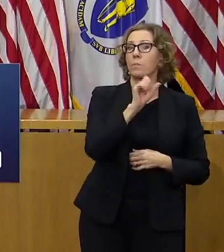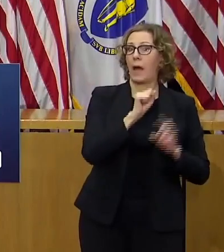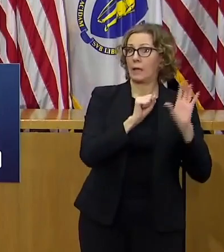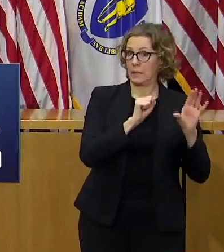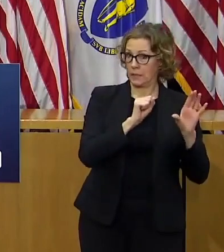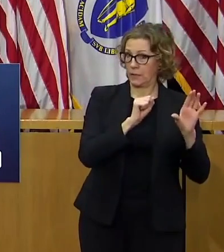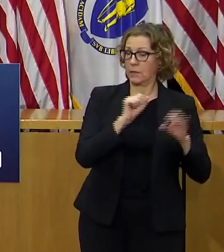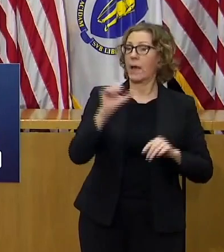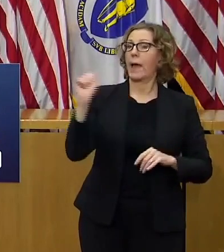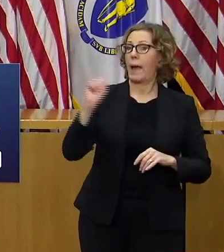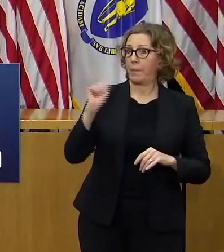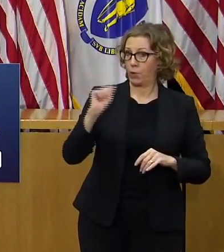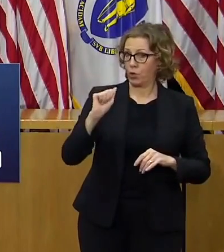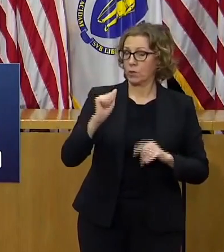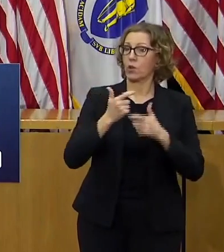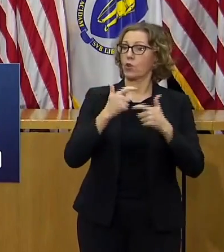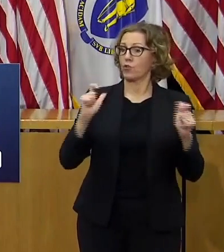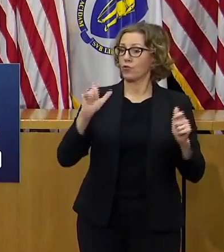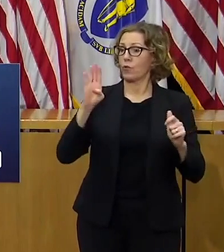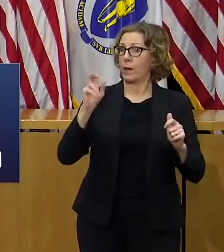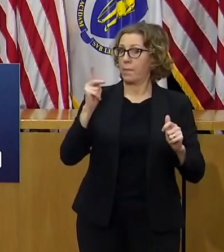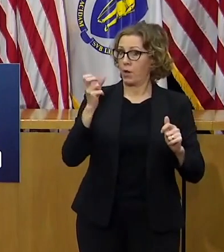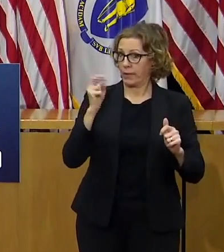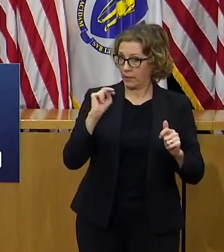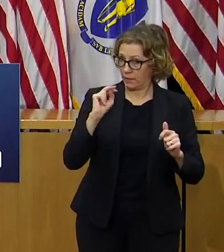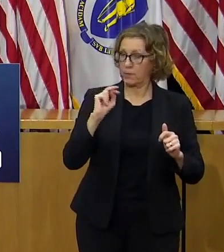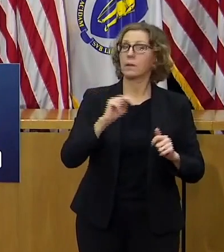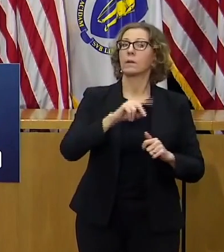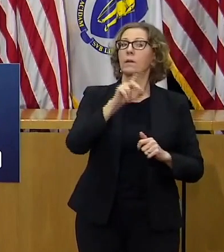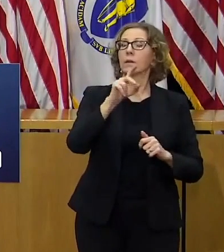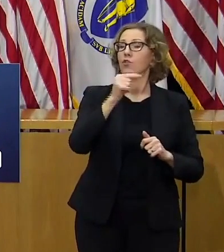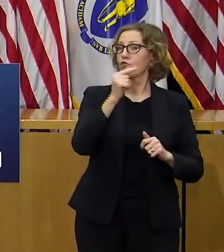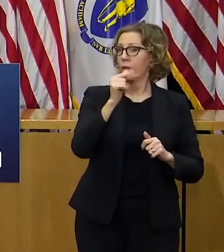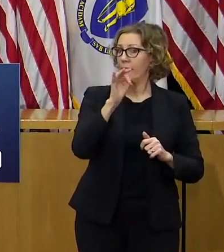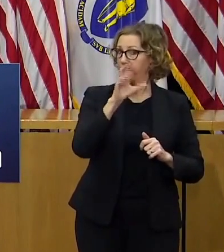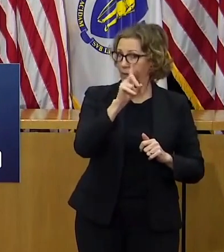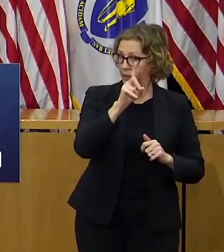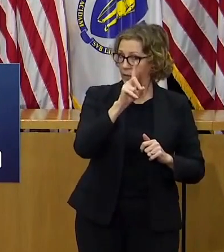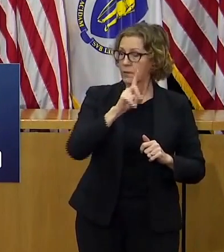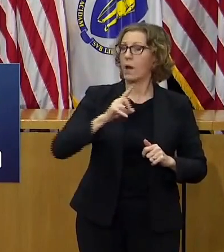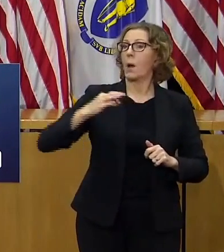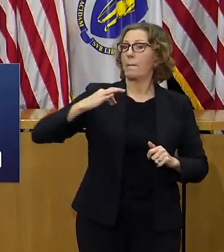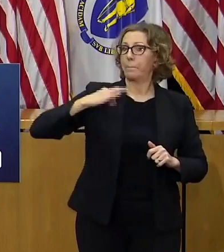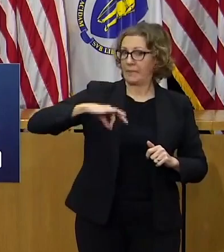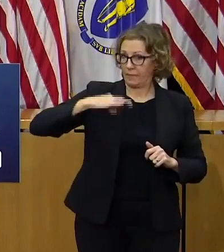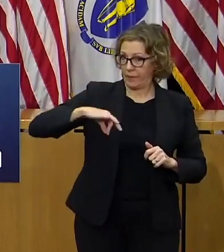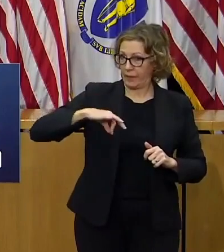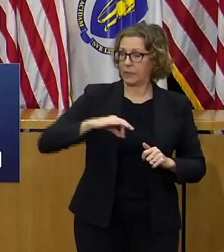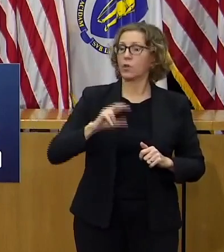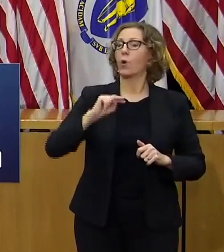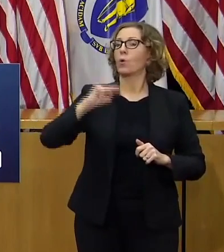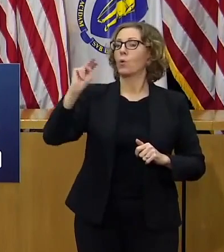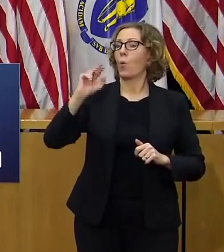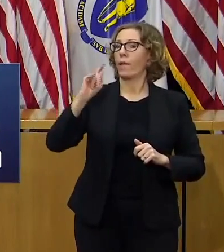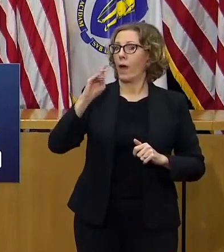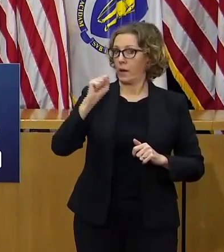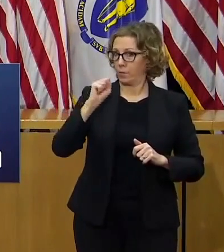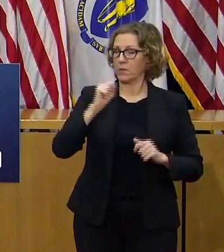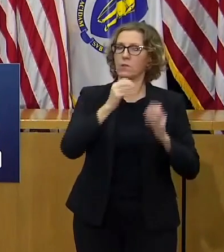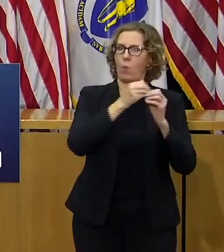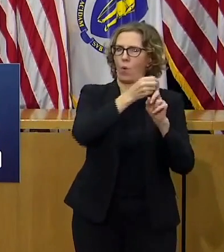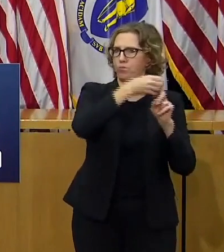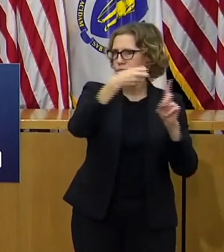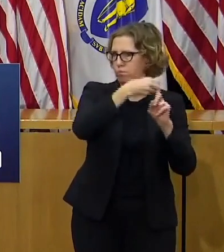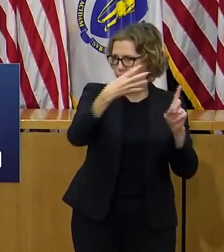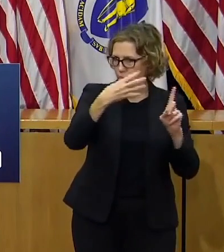Greenfield North Adams and Pittsfield in Amherst the command center is partnering with UMass to support free testing for